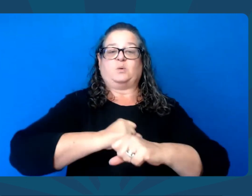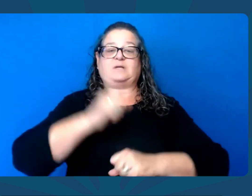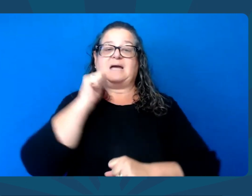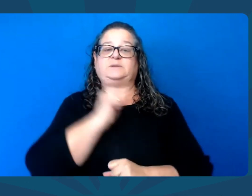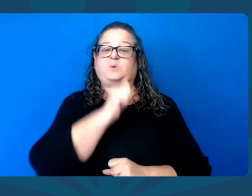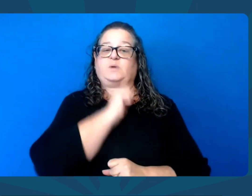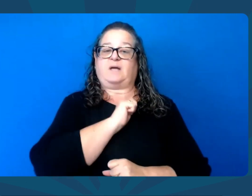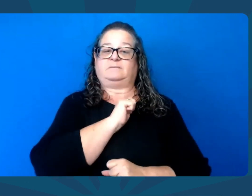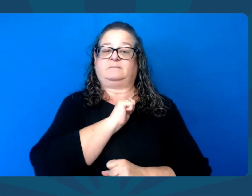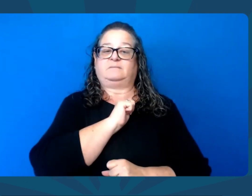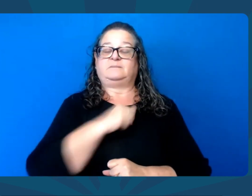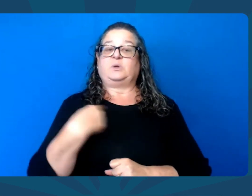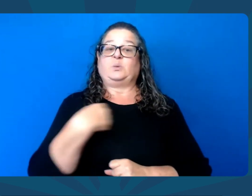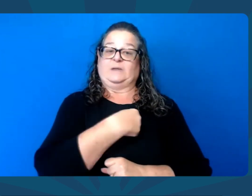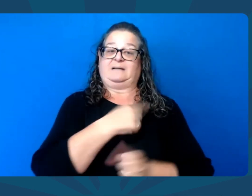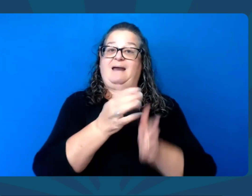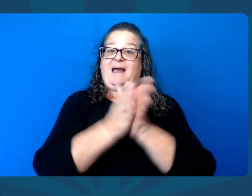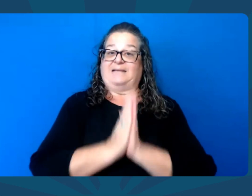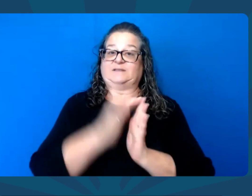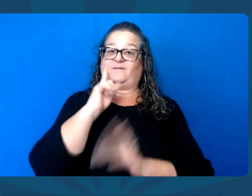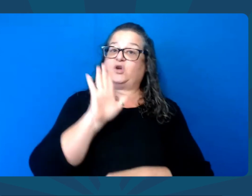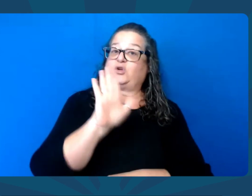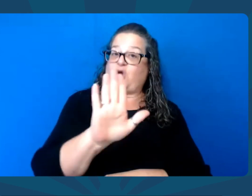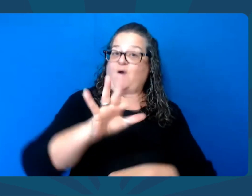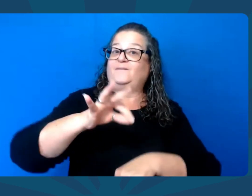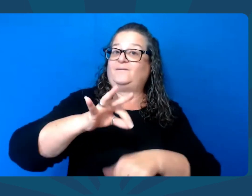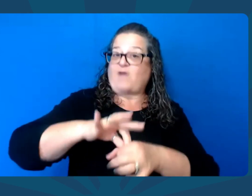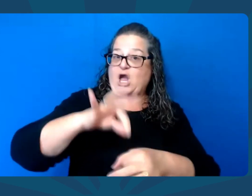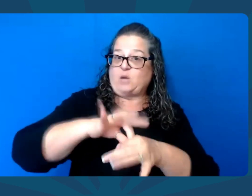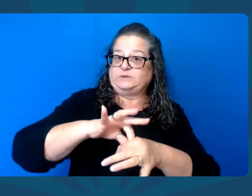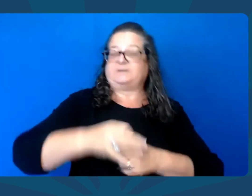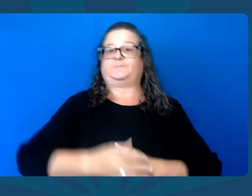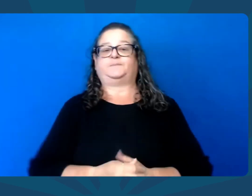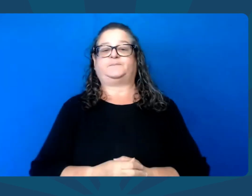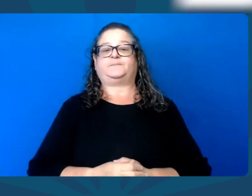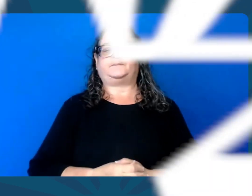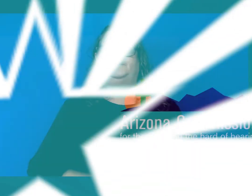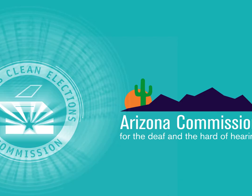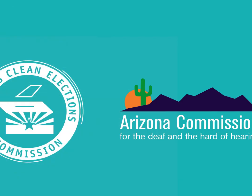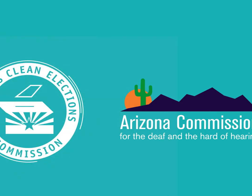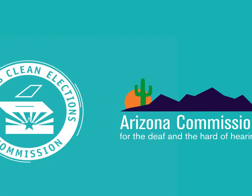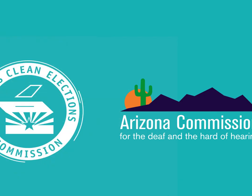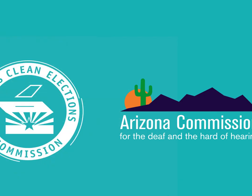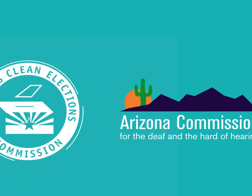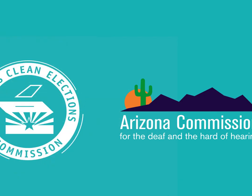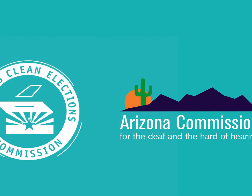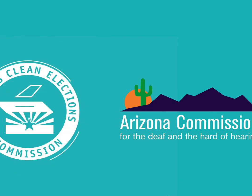us to work together to protect Arizona. We ask for your vote. Amen. Amen. Amen.